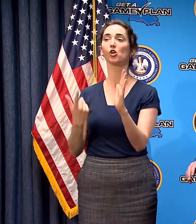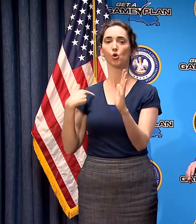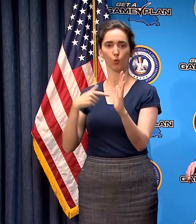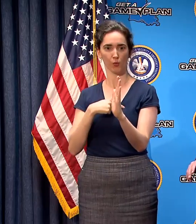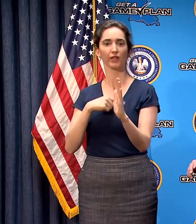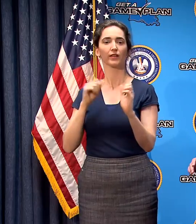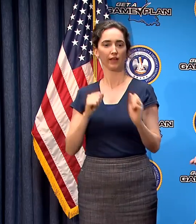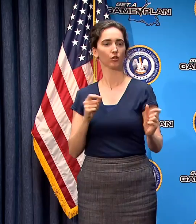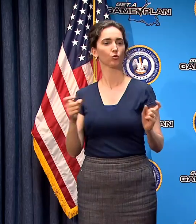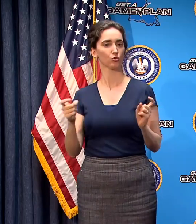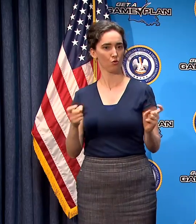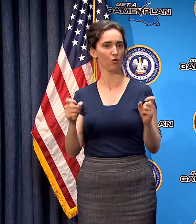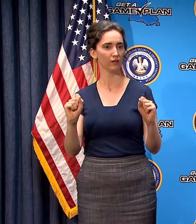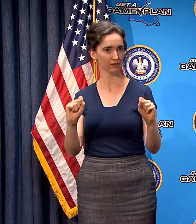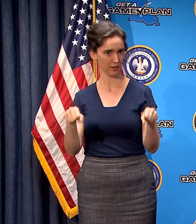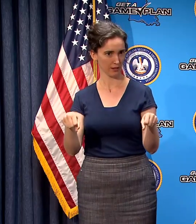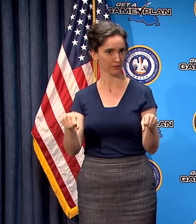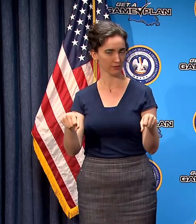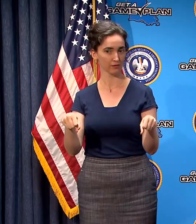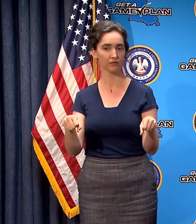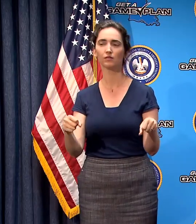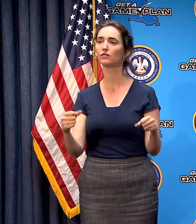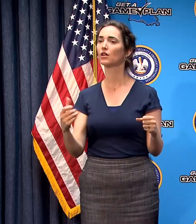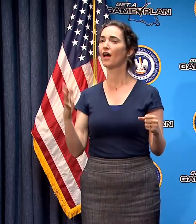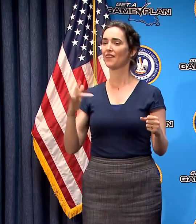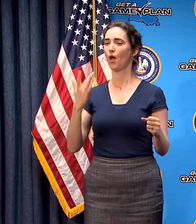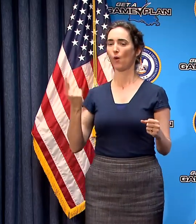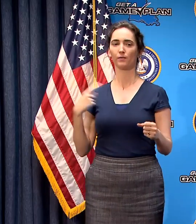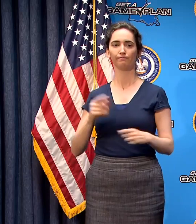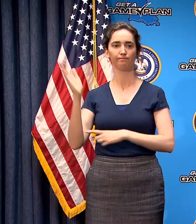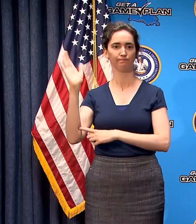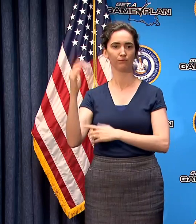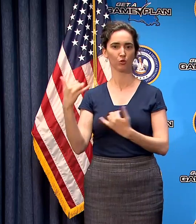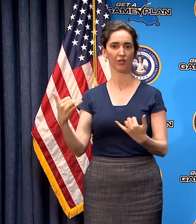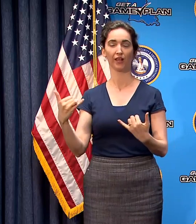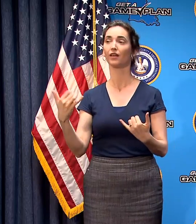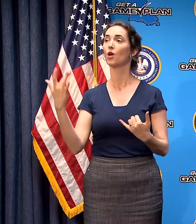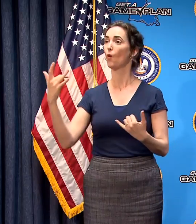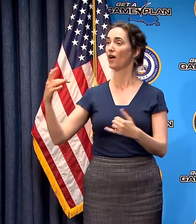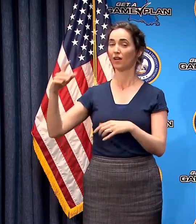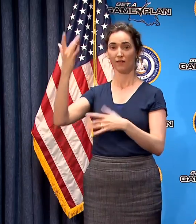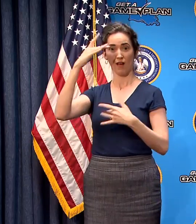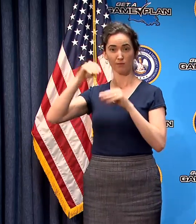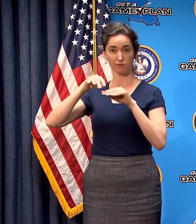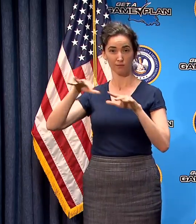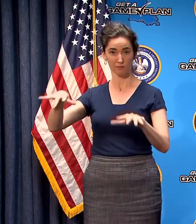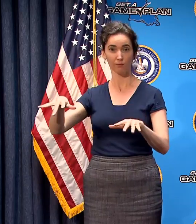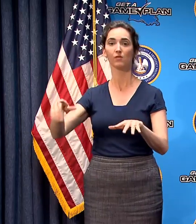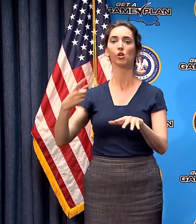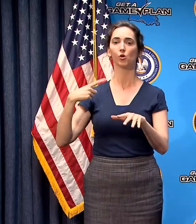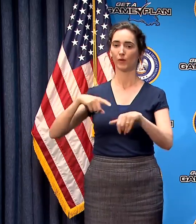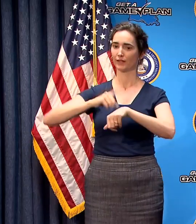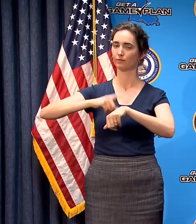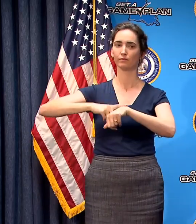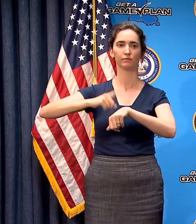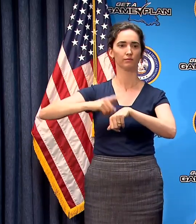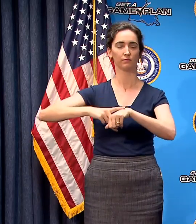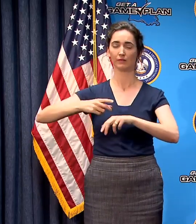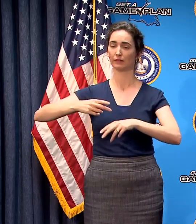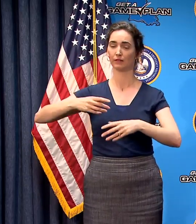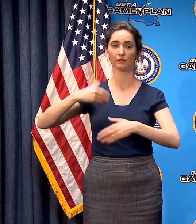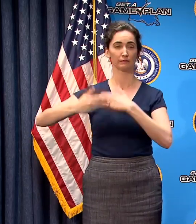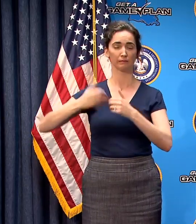is about because the bottom line is we're in a race against time when it comes to this coronavirus and it's rapid spread in